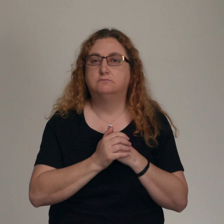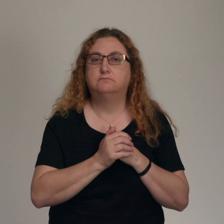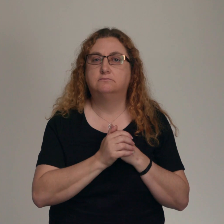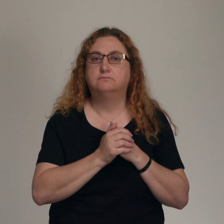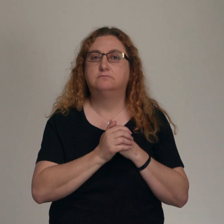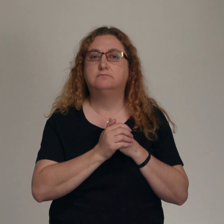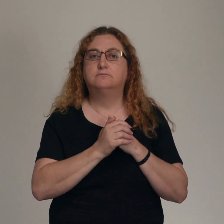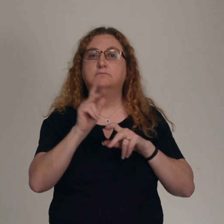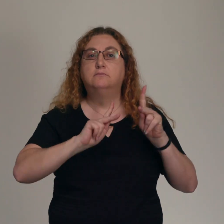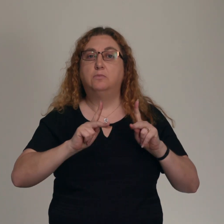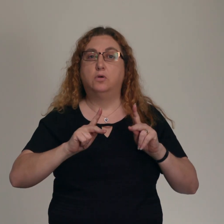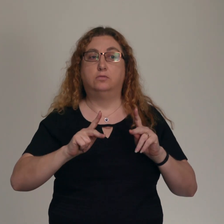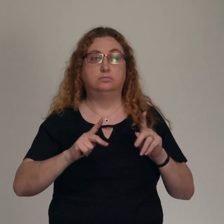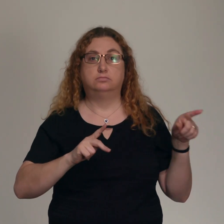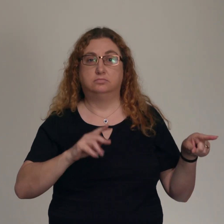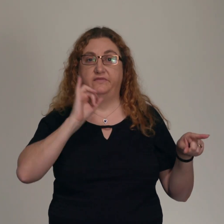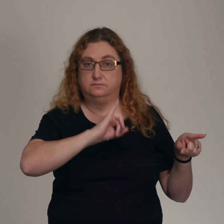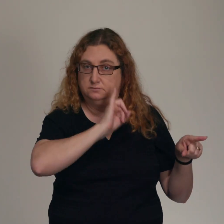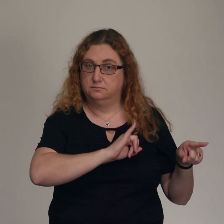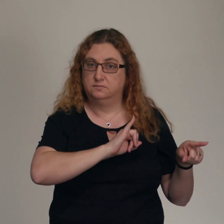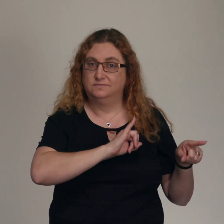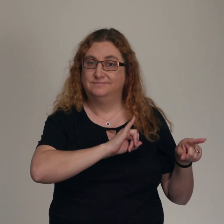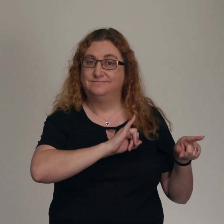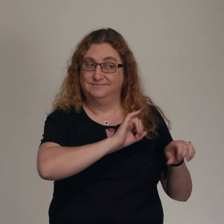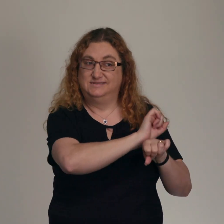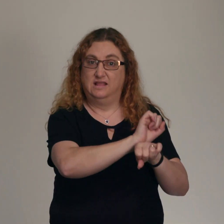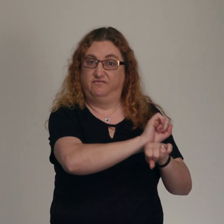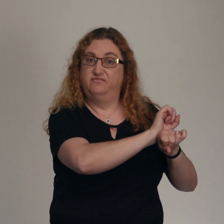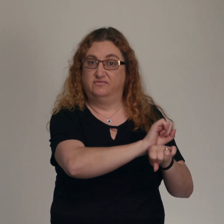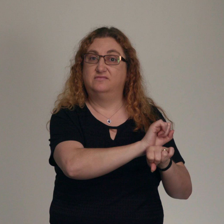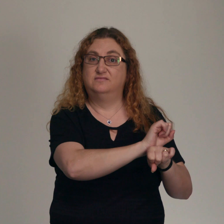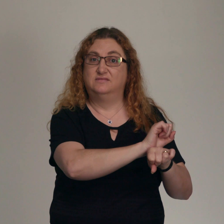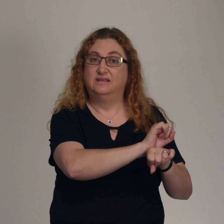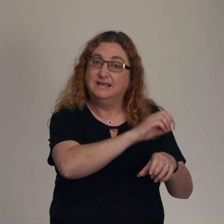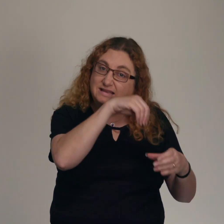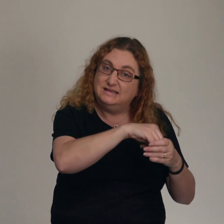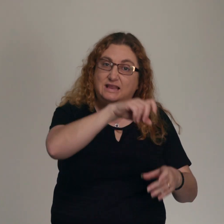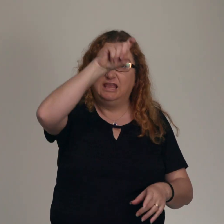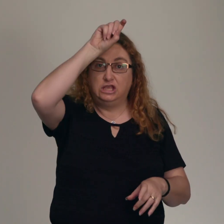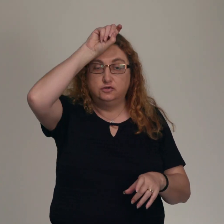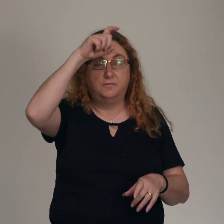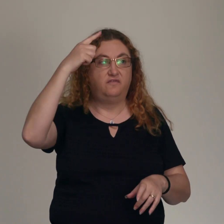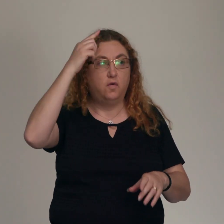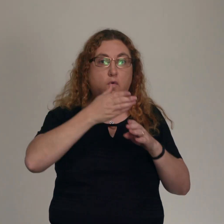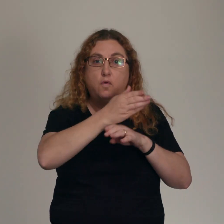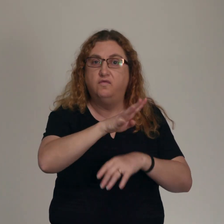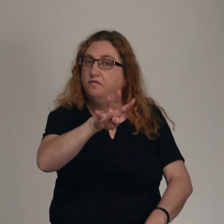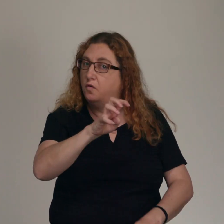of Israel were enslaved in the country of Egypt for over 400 years. There's that time frame again. Over